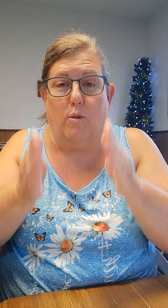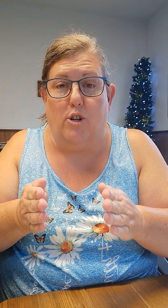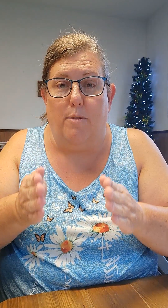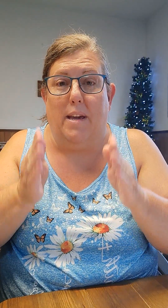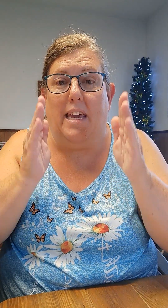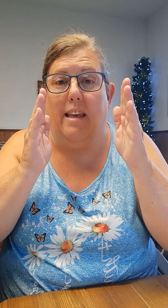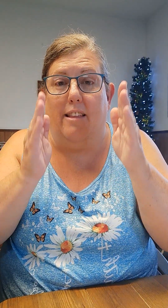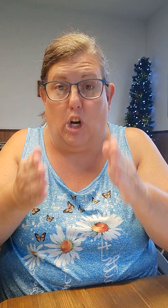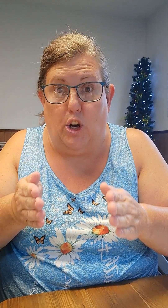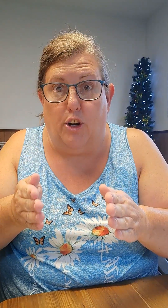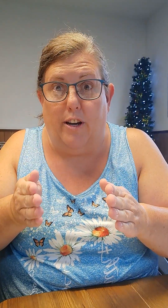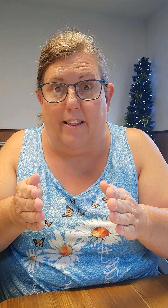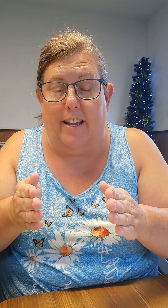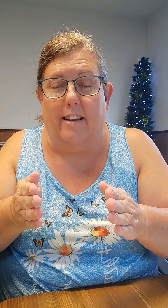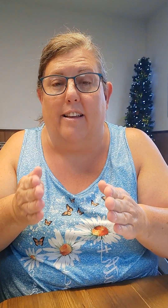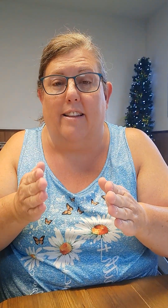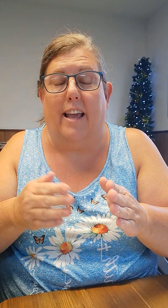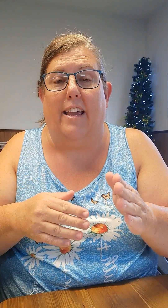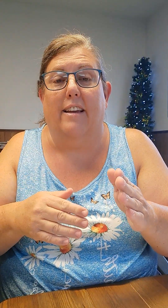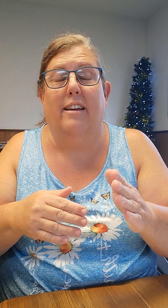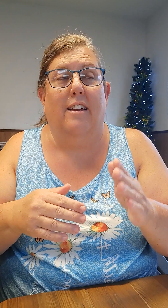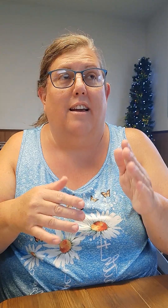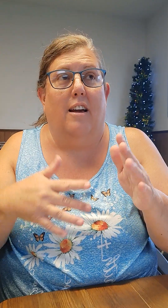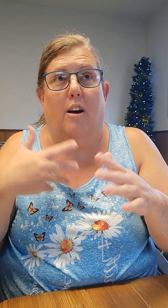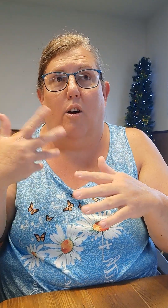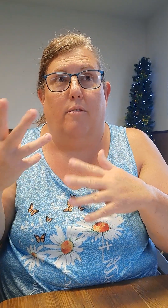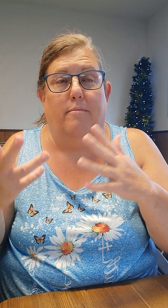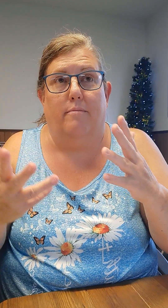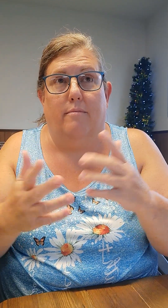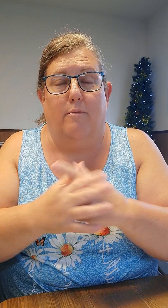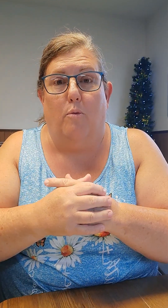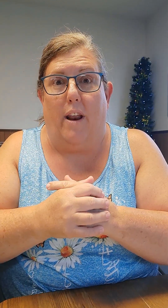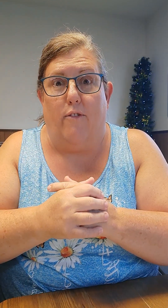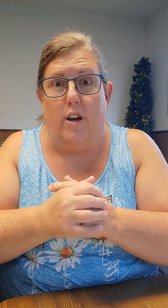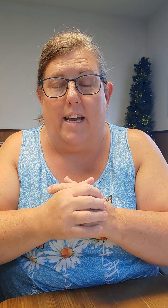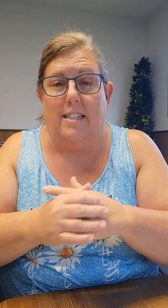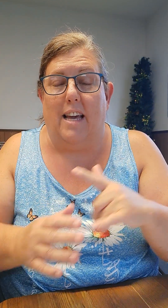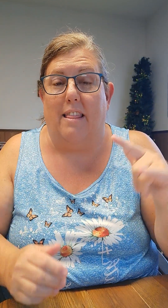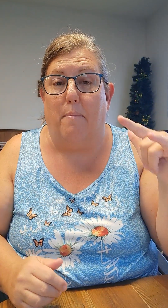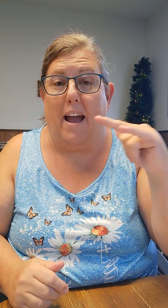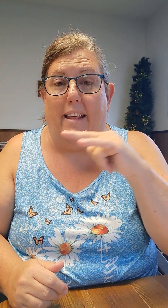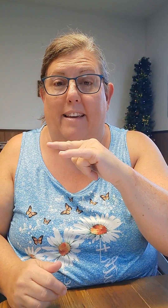always going to be the er in the end, like whatever it is, like the pilot.